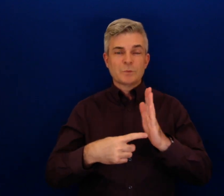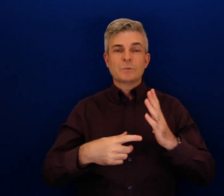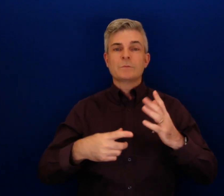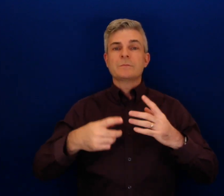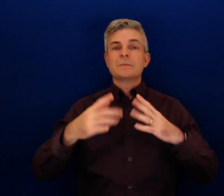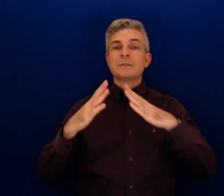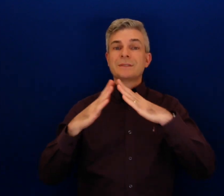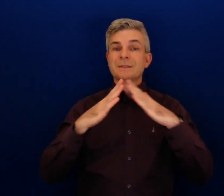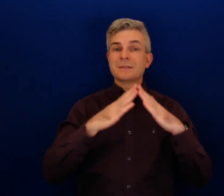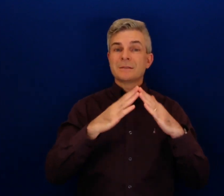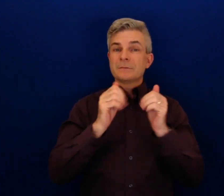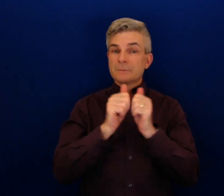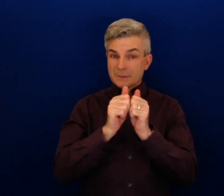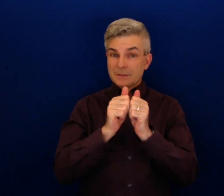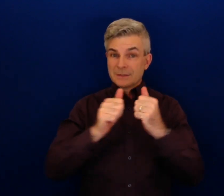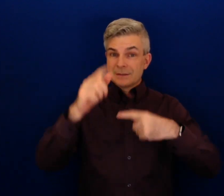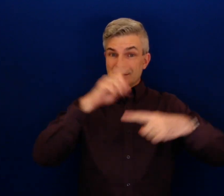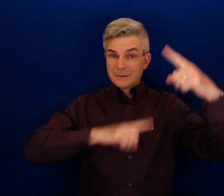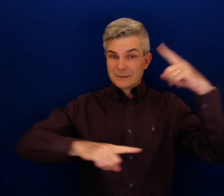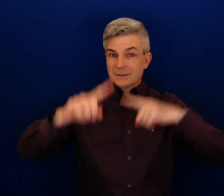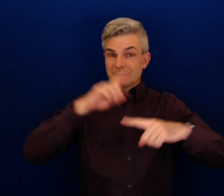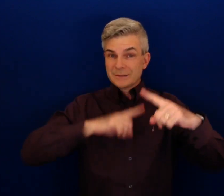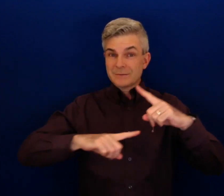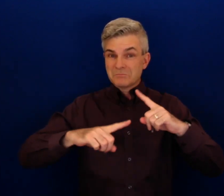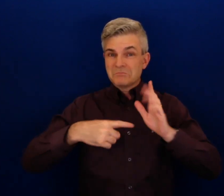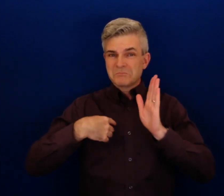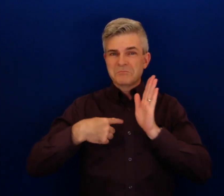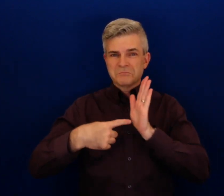First, I'll show you the cities with name signs.